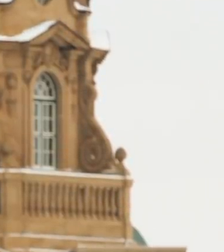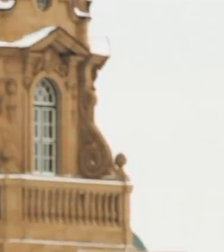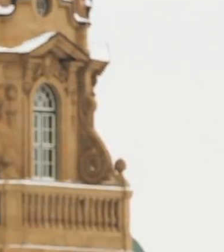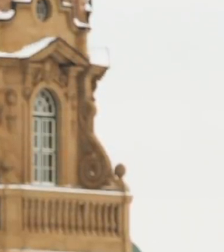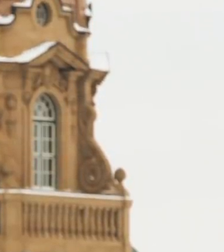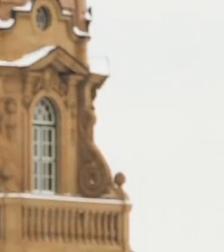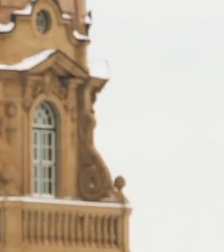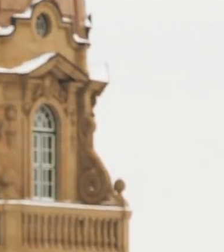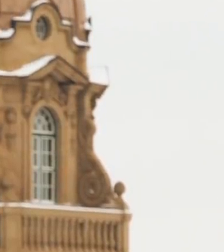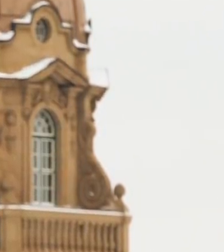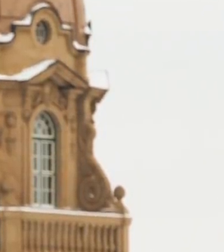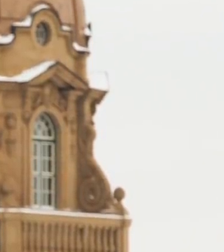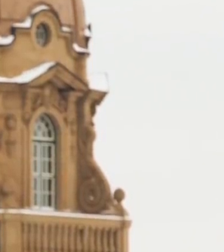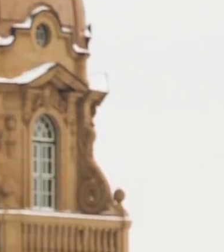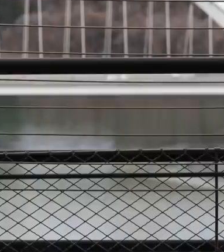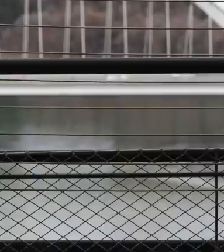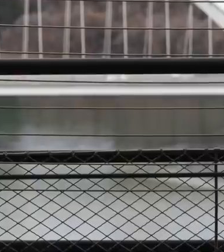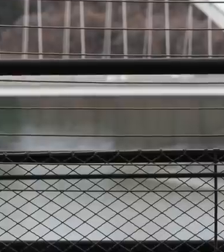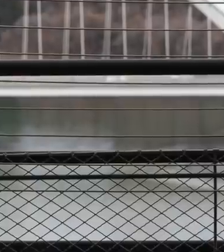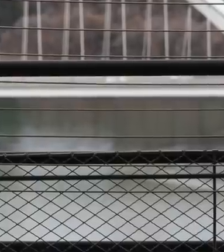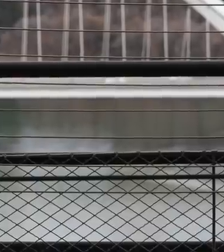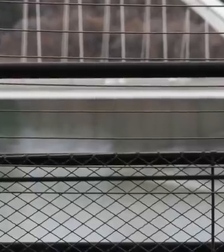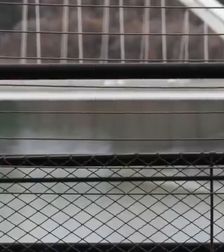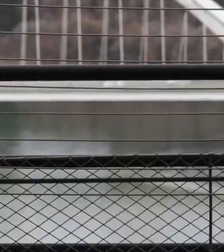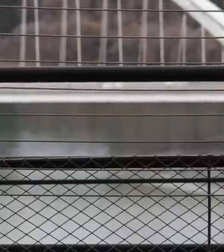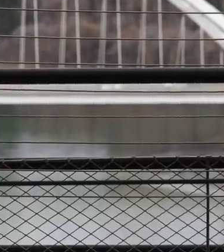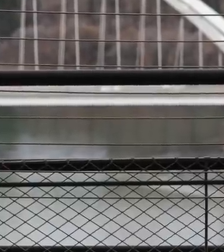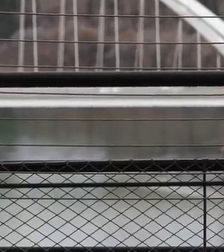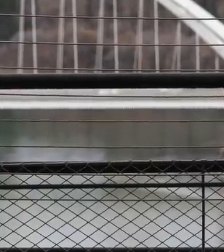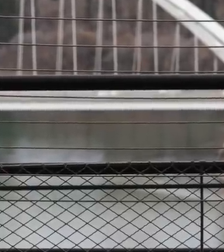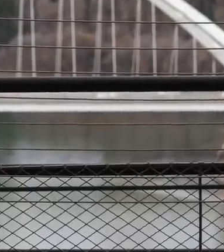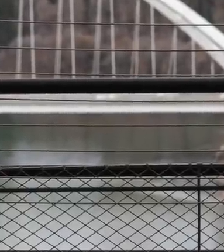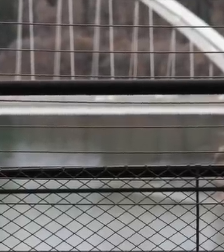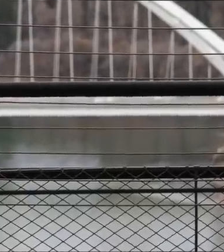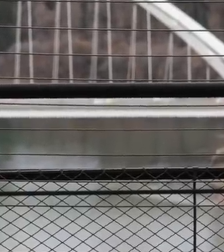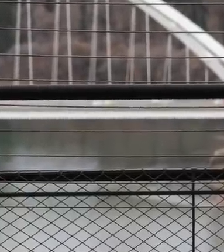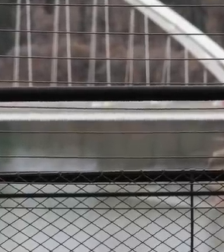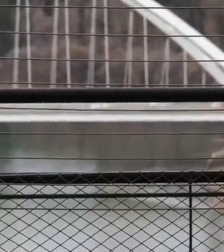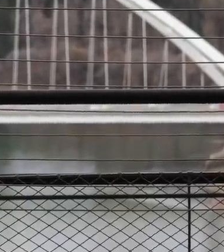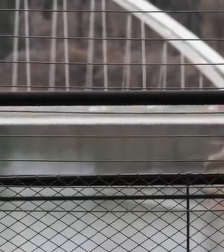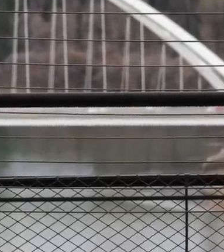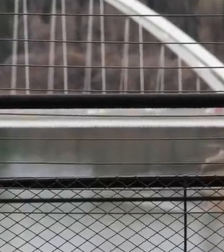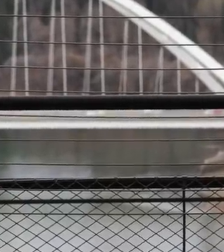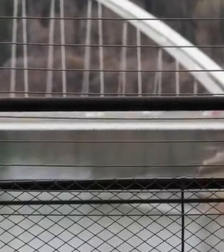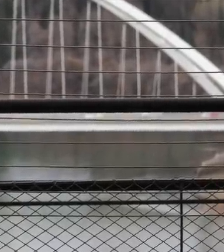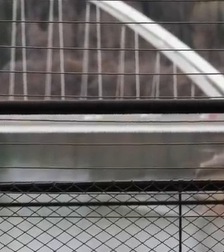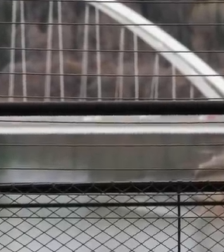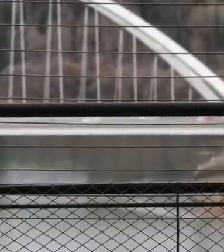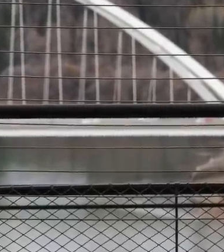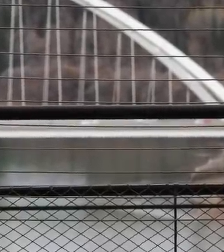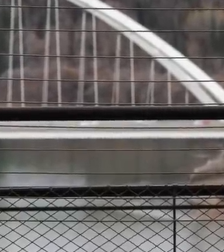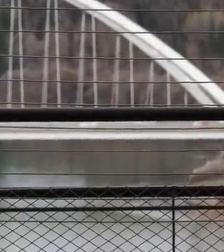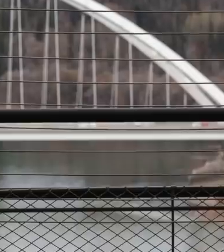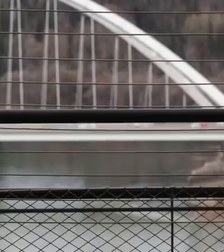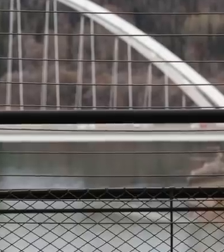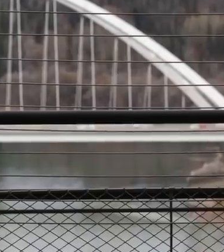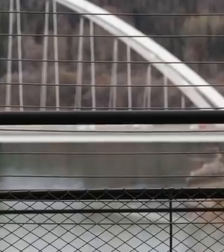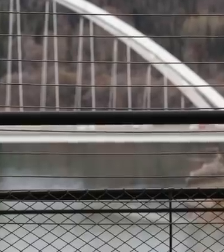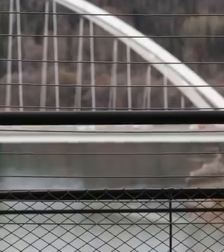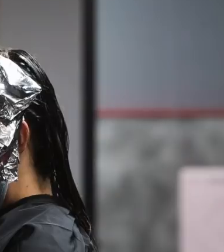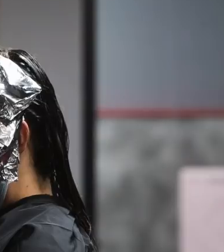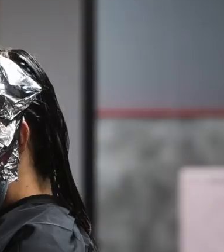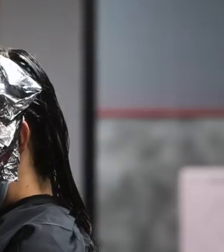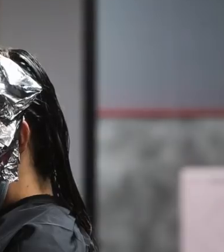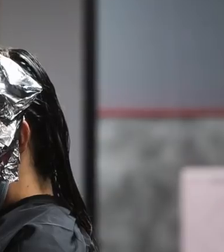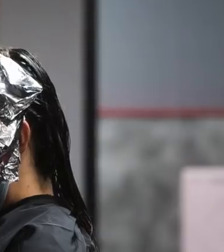are the minimum restrictions needed right now to safeguard our health care system while avoiding widespread damage to people's